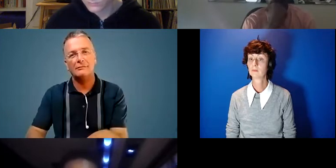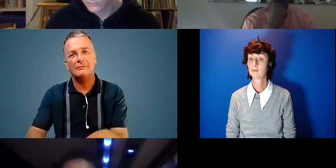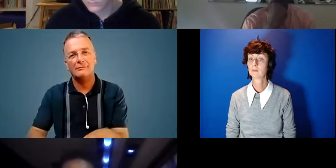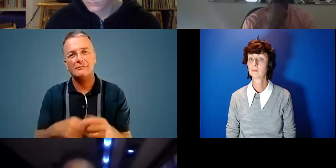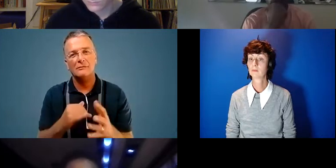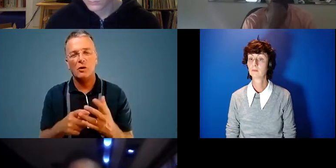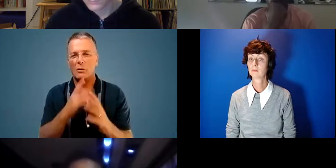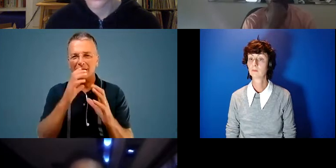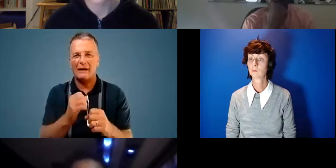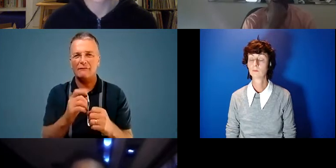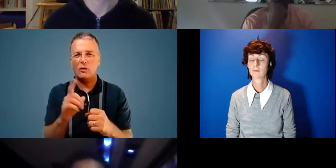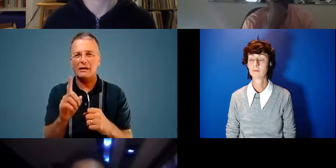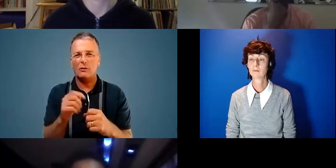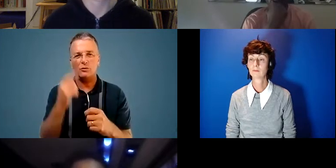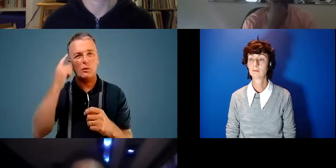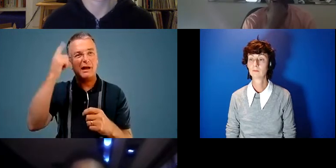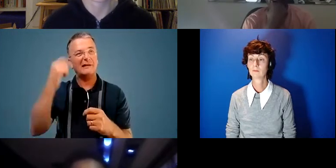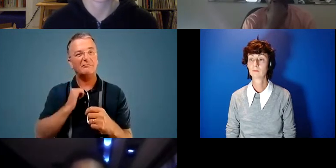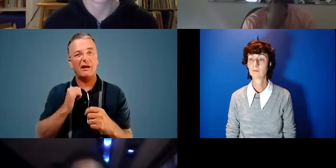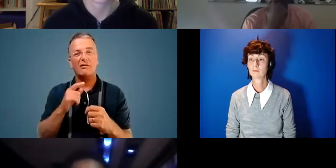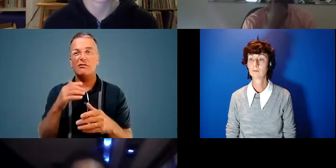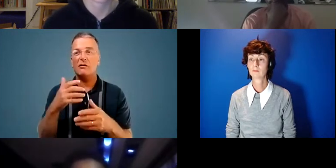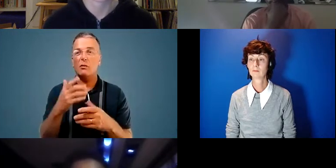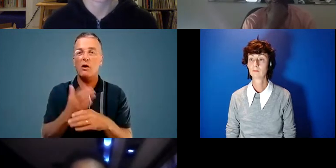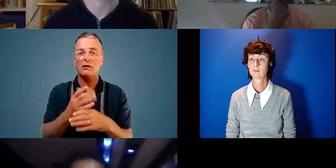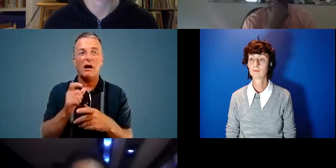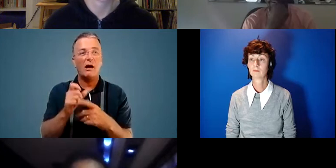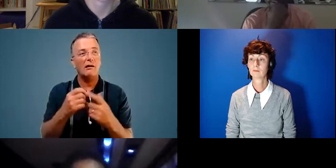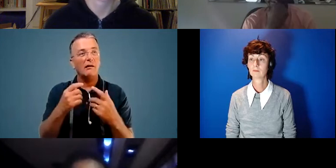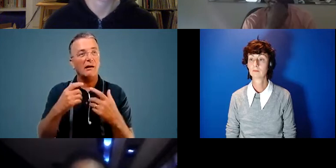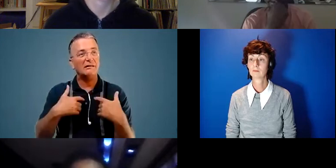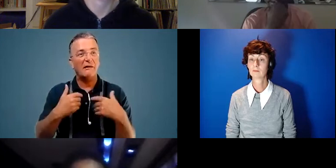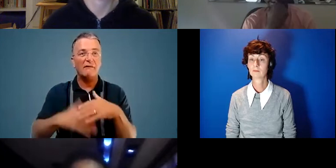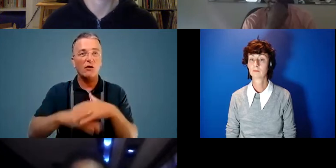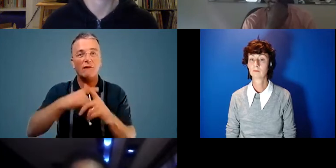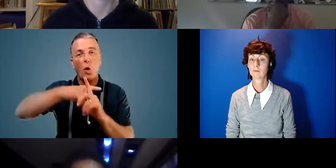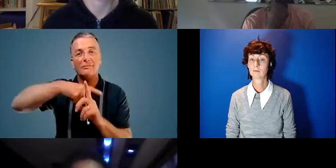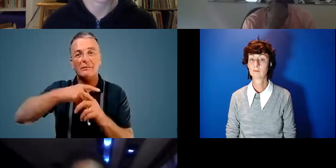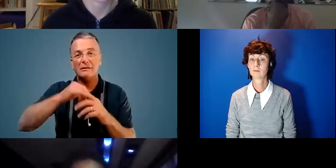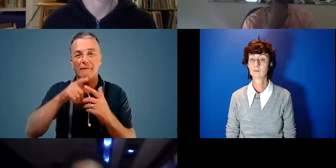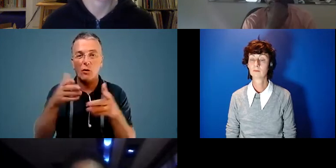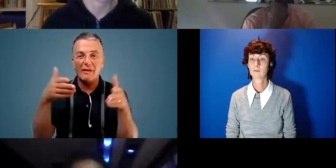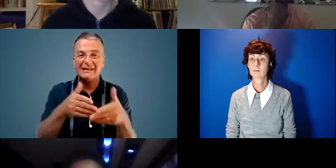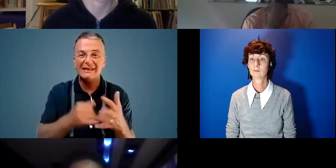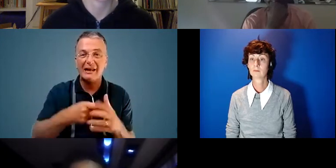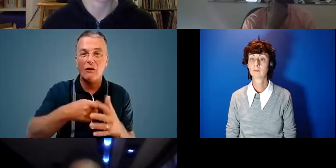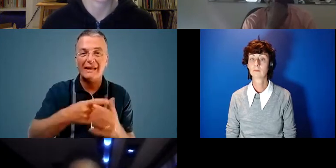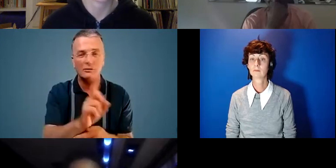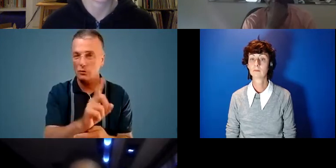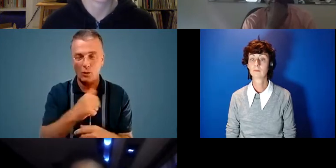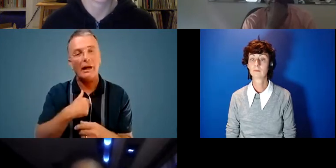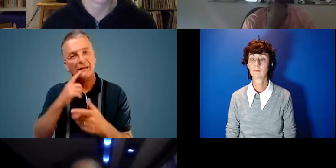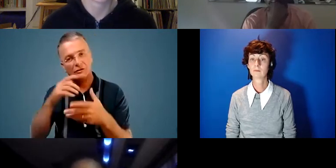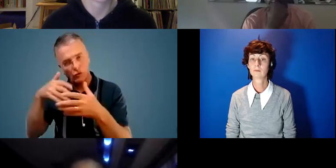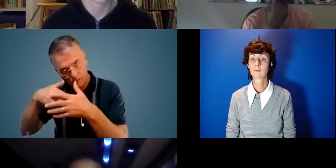for anyone to assume the work I do is rooted in optimism for the sake of it, because it's not. It's solutions-oriented. It's about how can